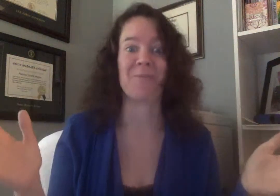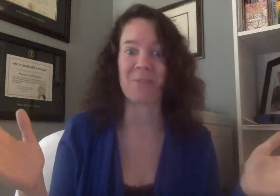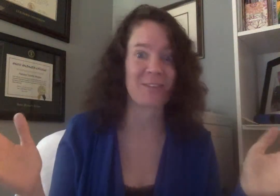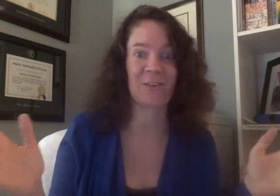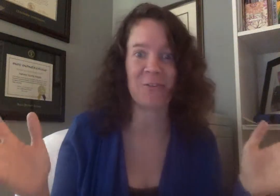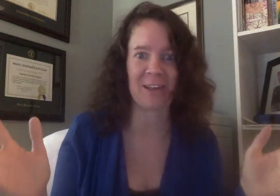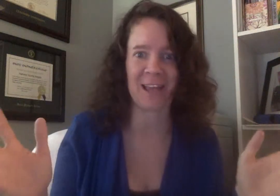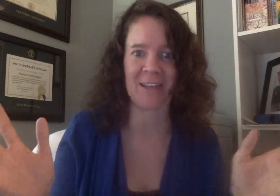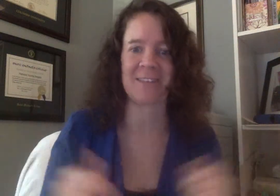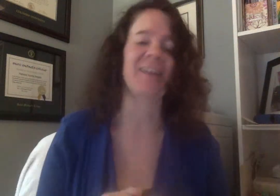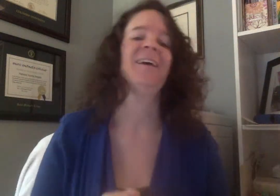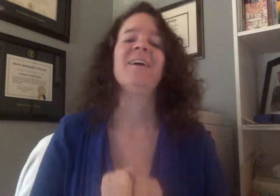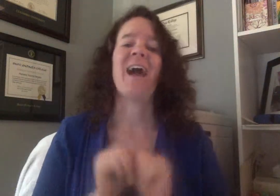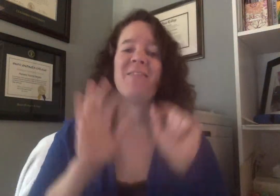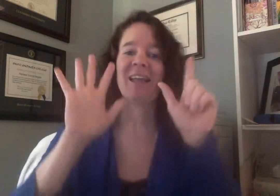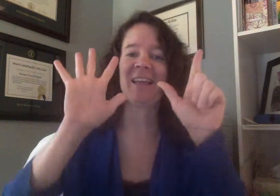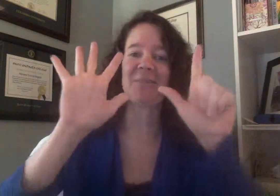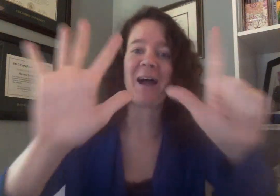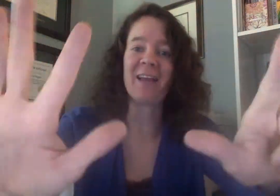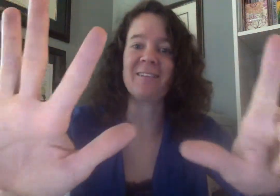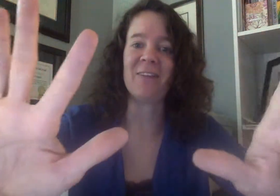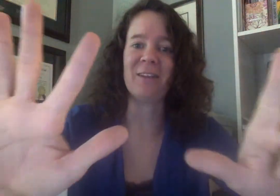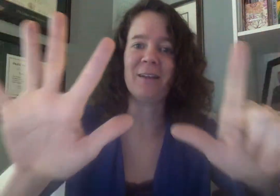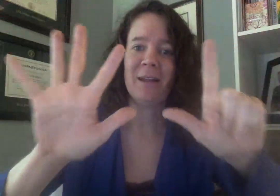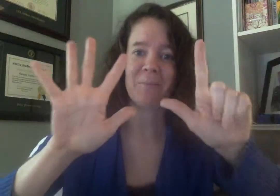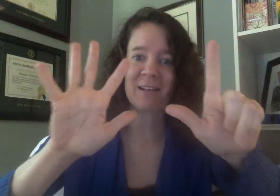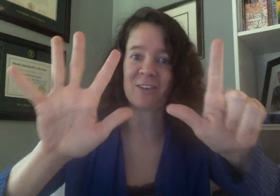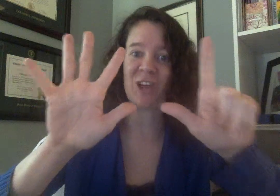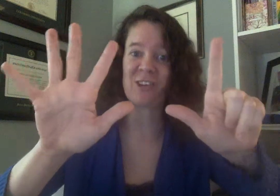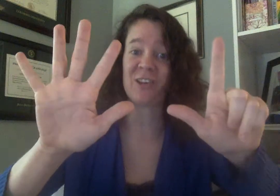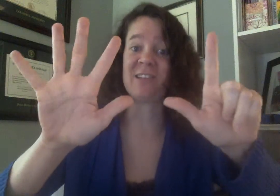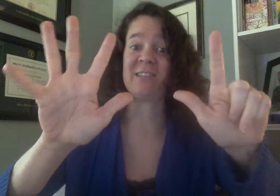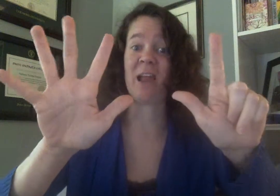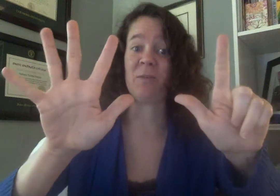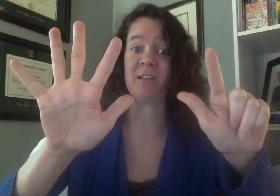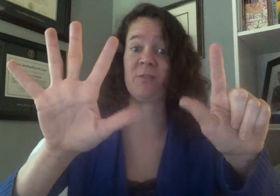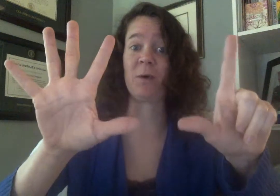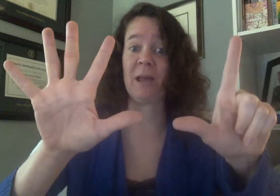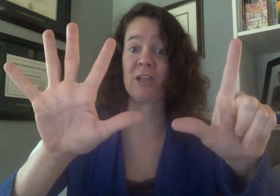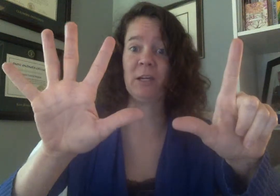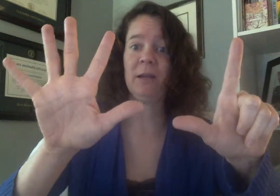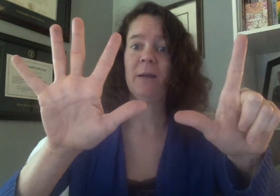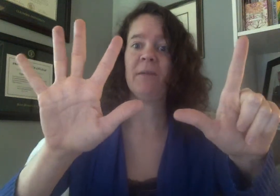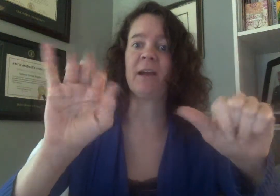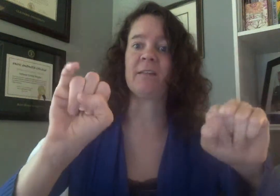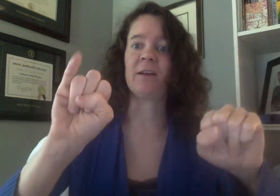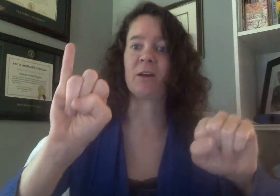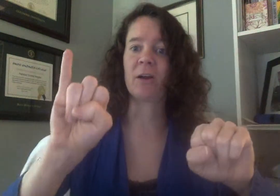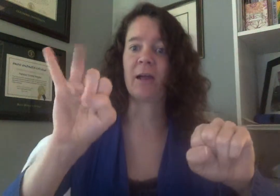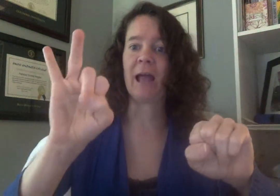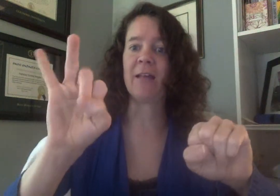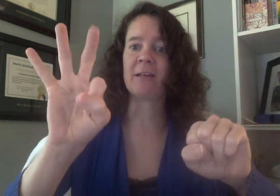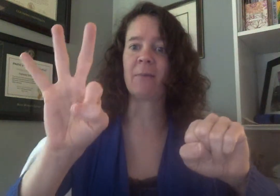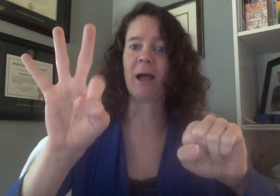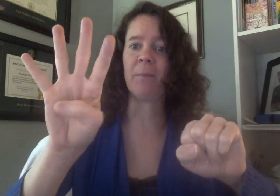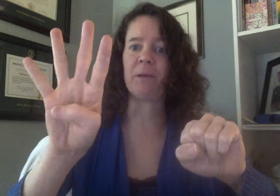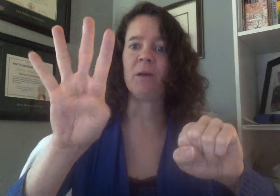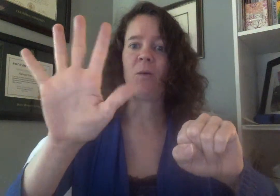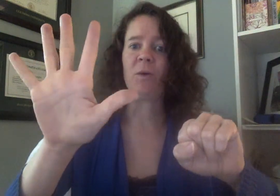so fantastic and then give them a high seven my suggestion is stay with this formation because it ends up helping with